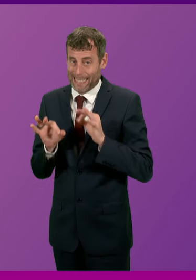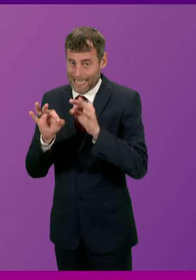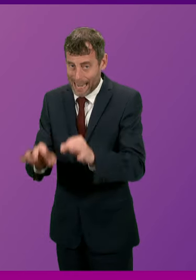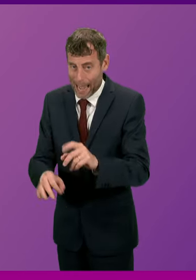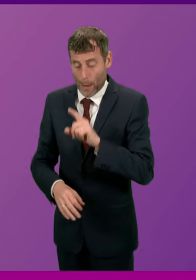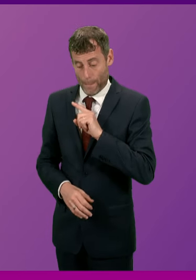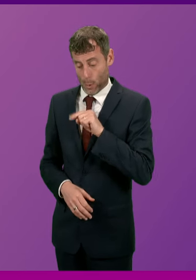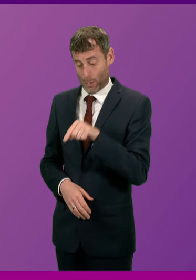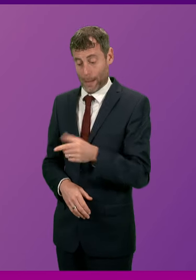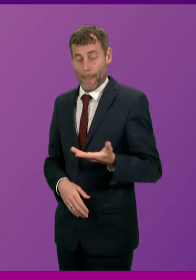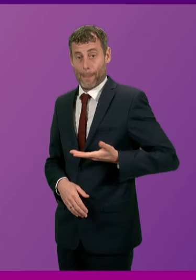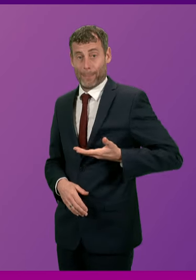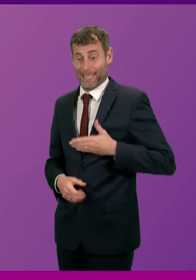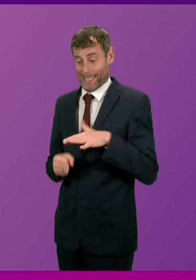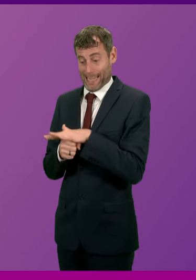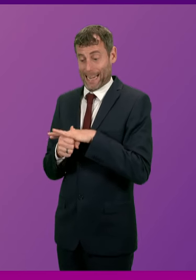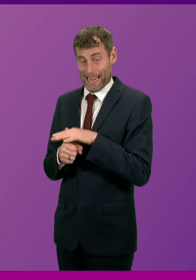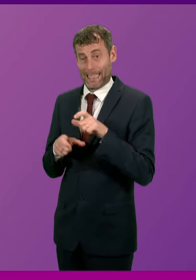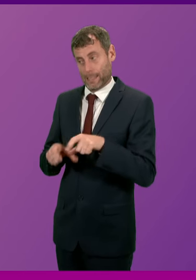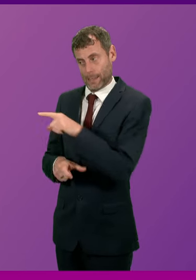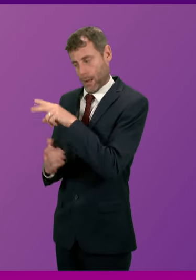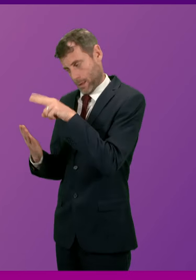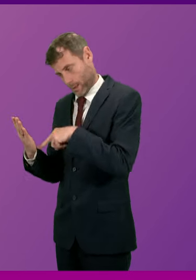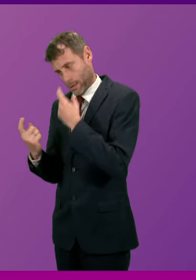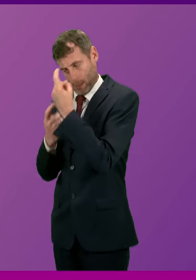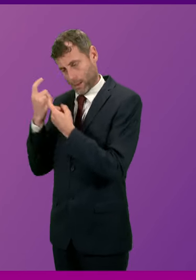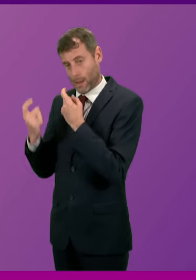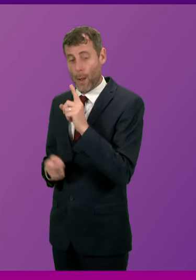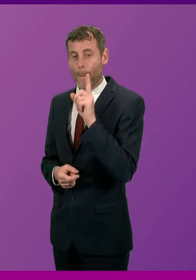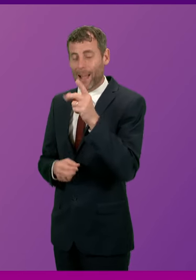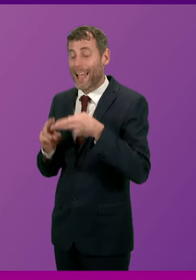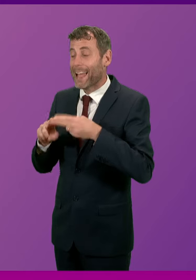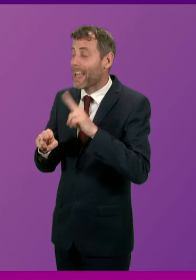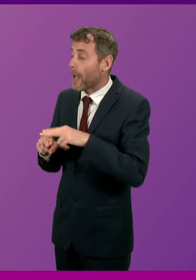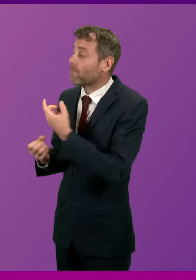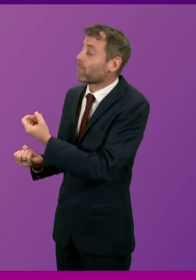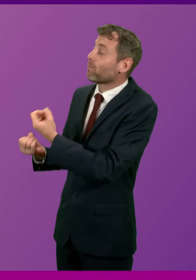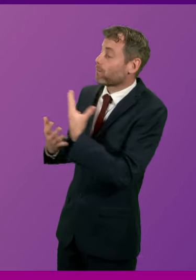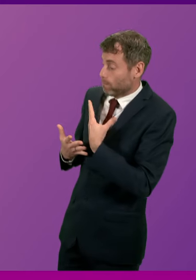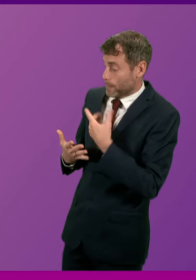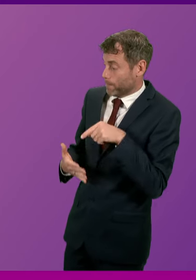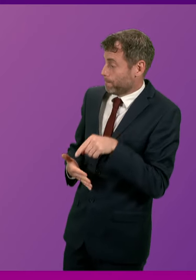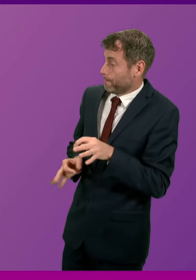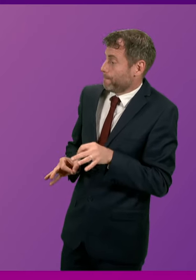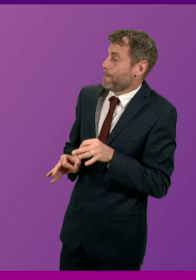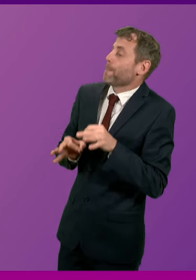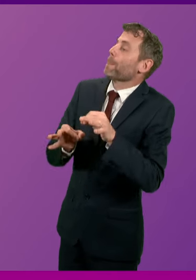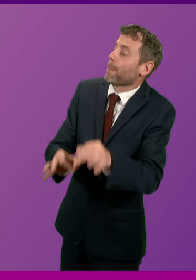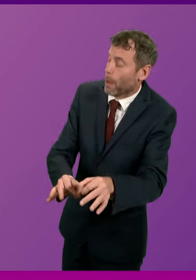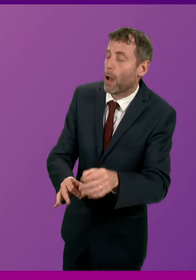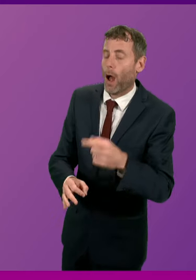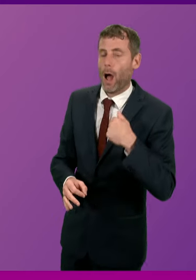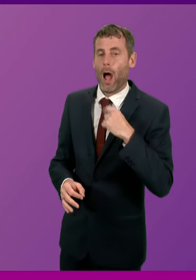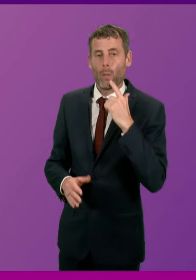of the business case by ministers remains ongoing but if there is any alteration to that particular